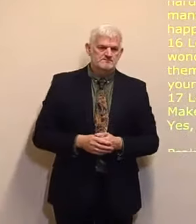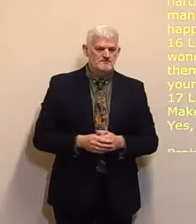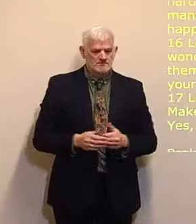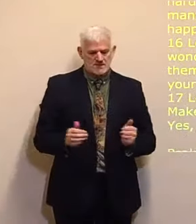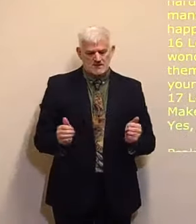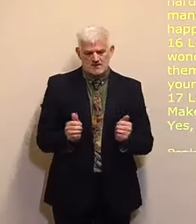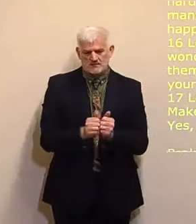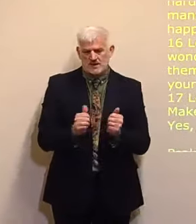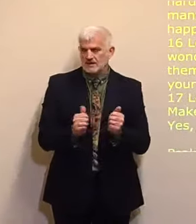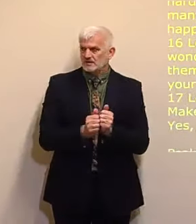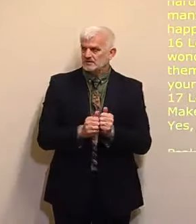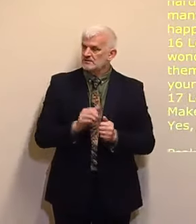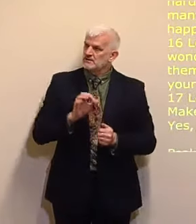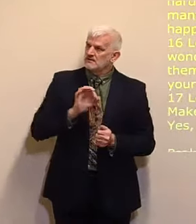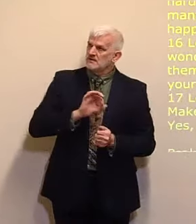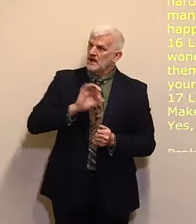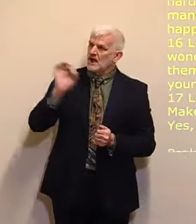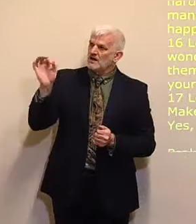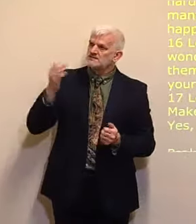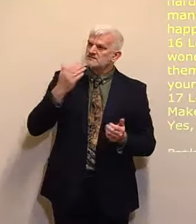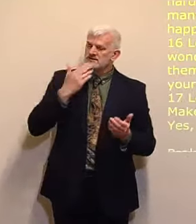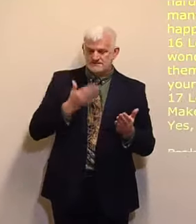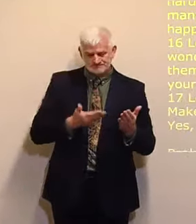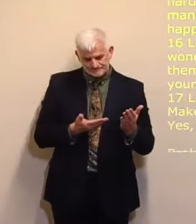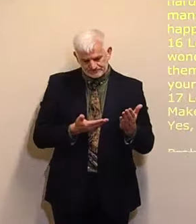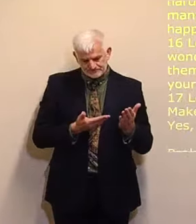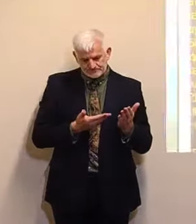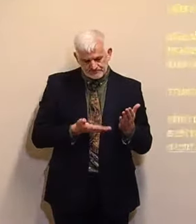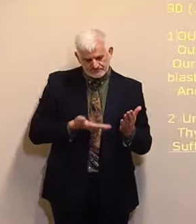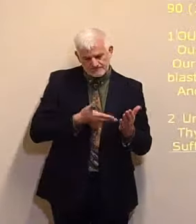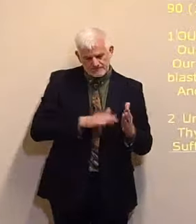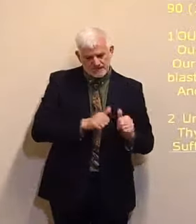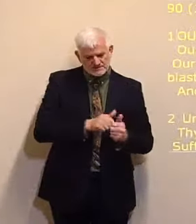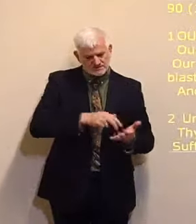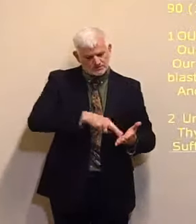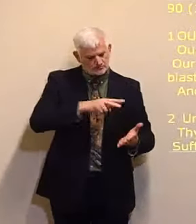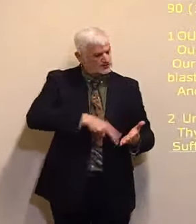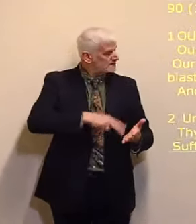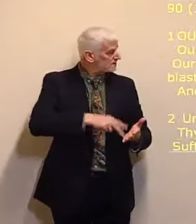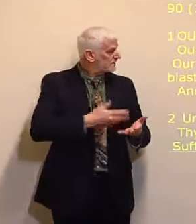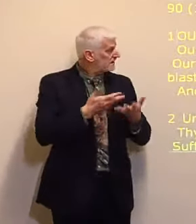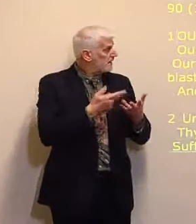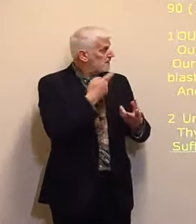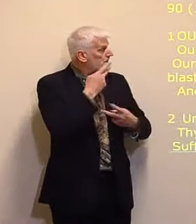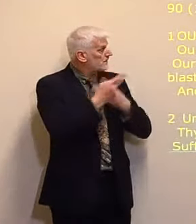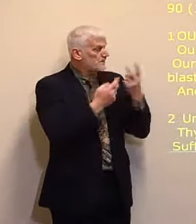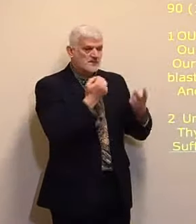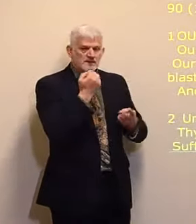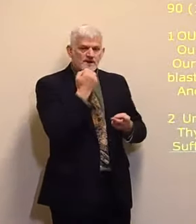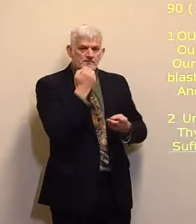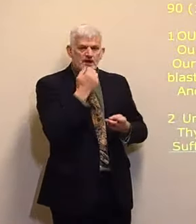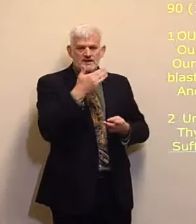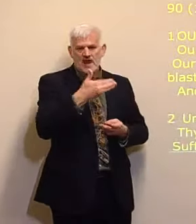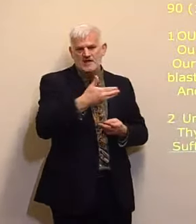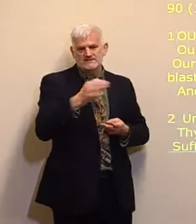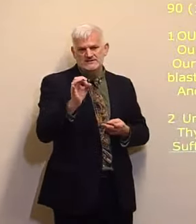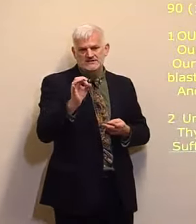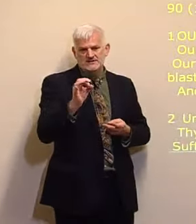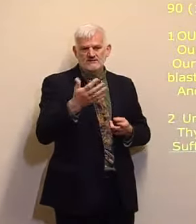Let's sing the hymnal version of that song Hymn number 90 Hymn number 90 version 1